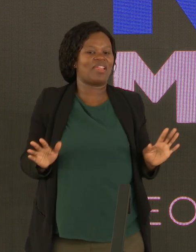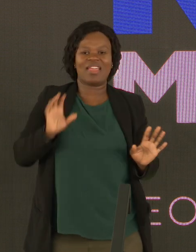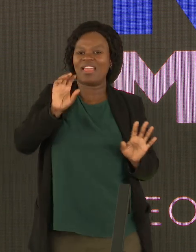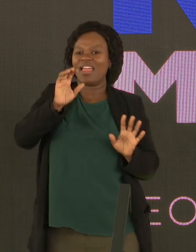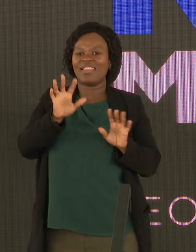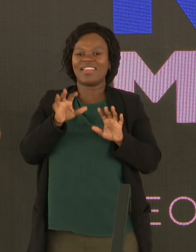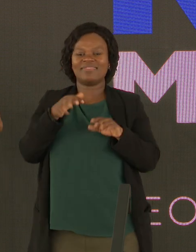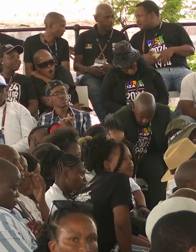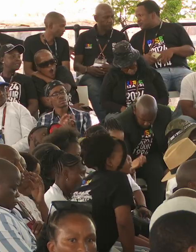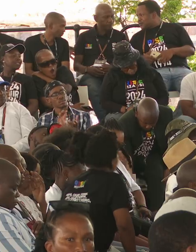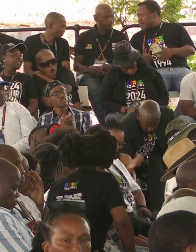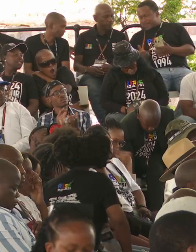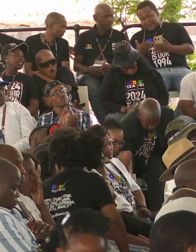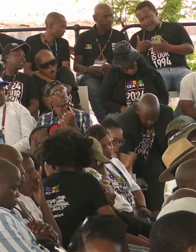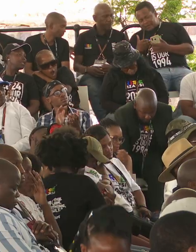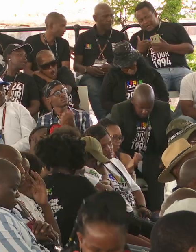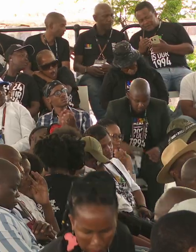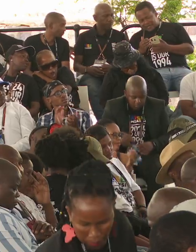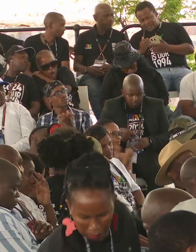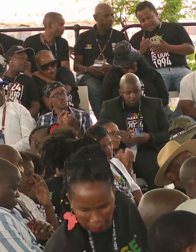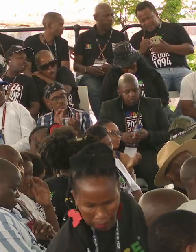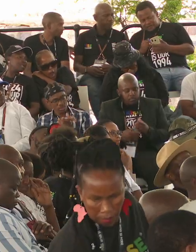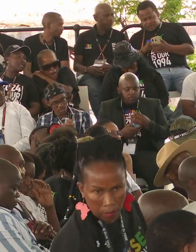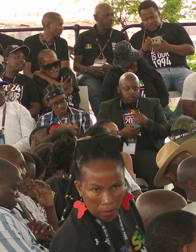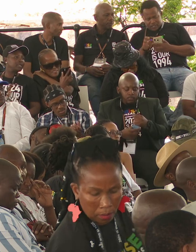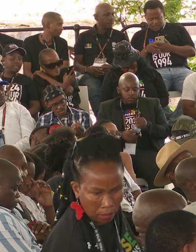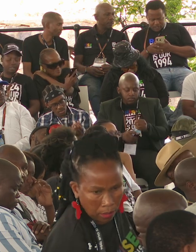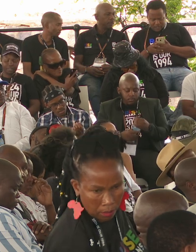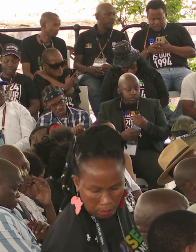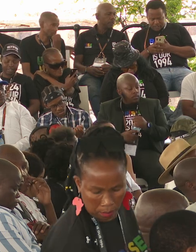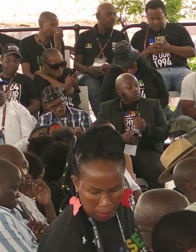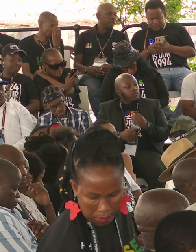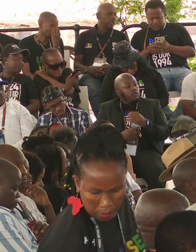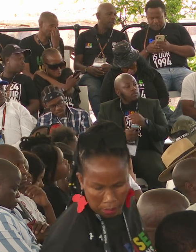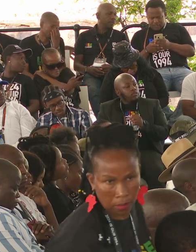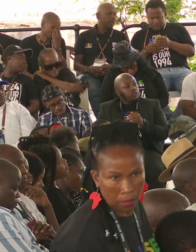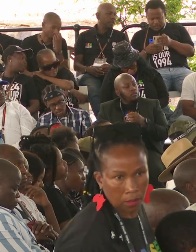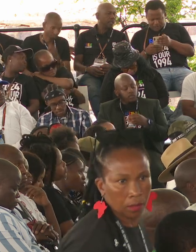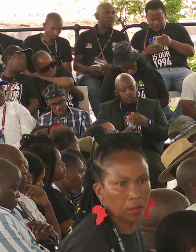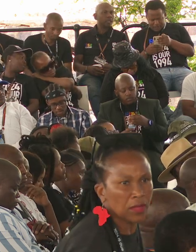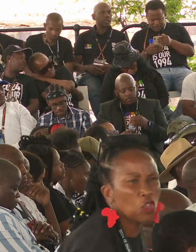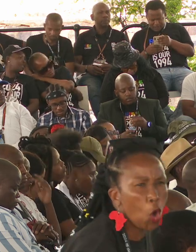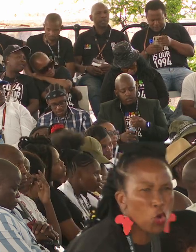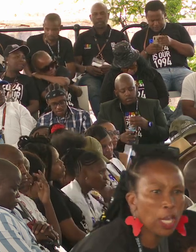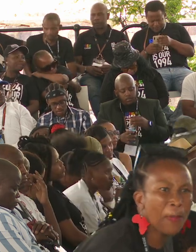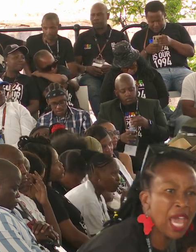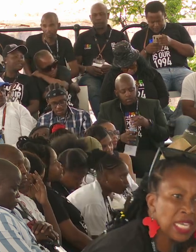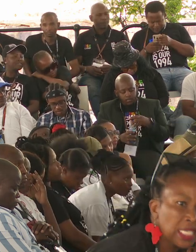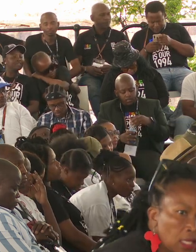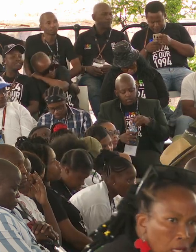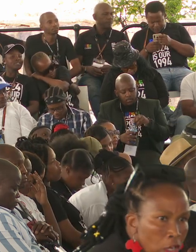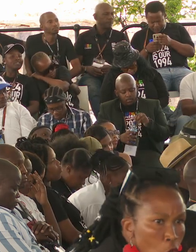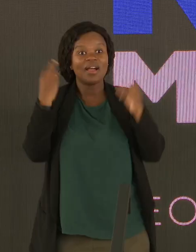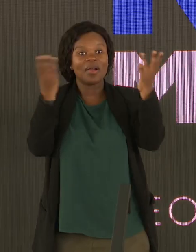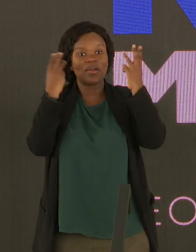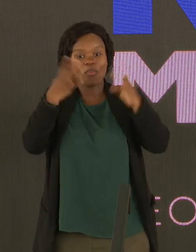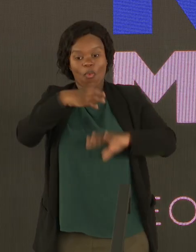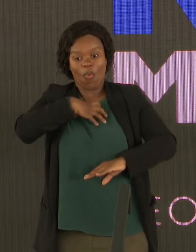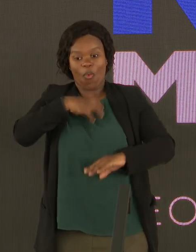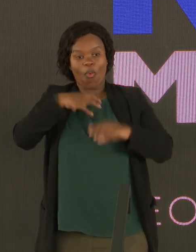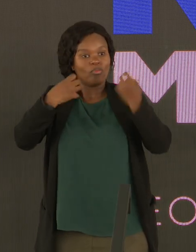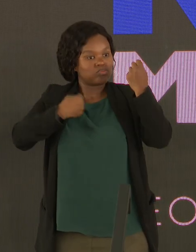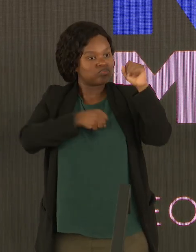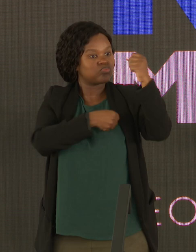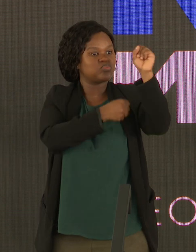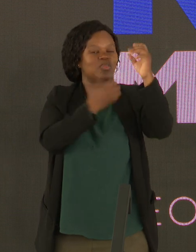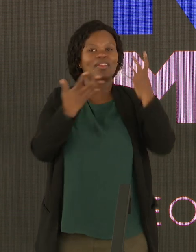washes. Those are great. Those put food on the table today. But we are talking about young people who own factories, young people